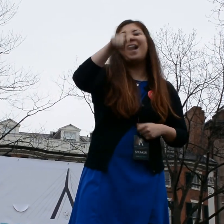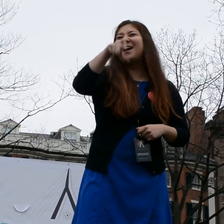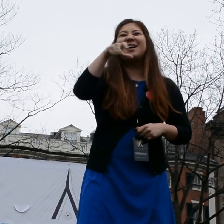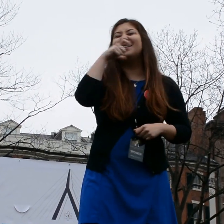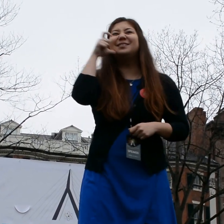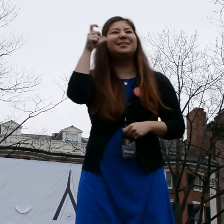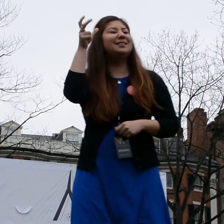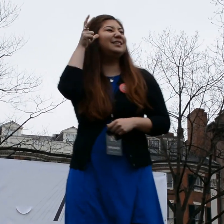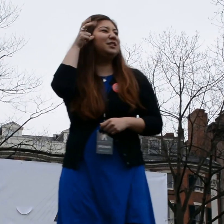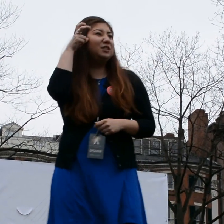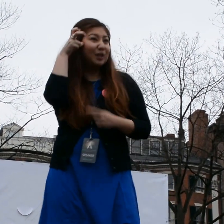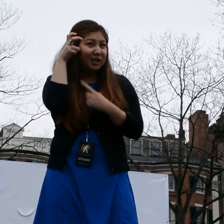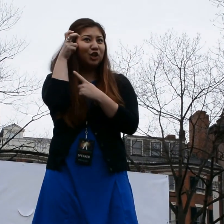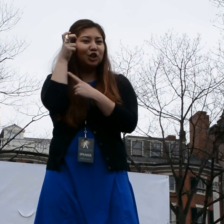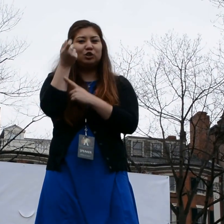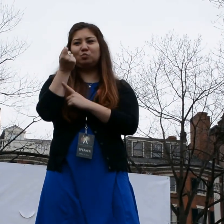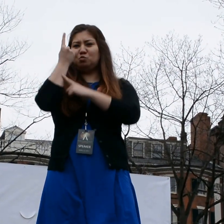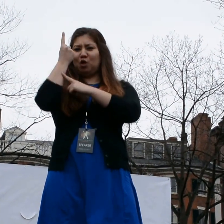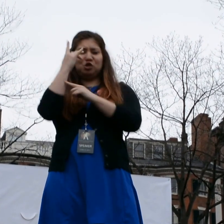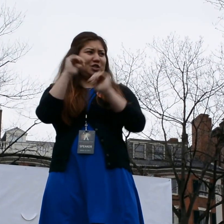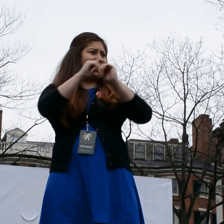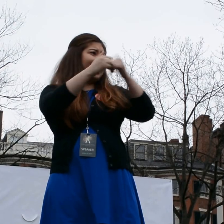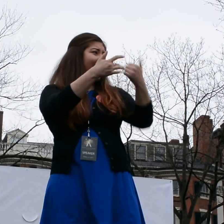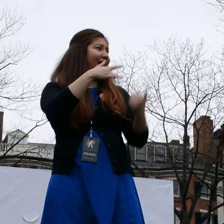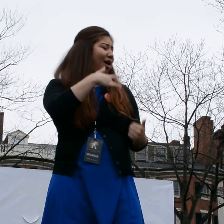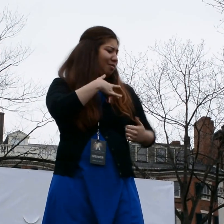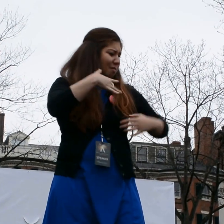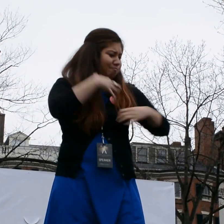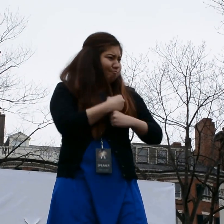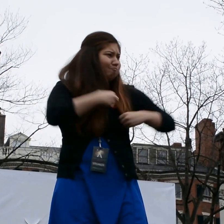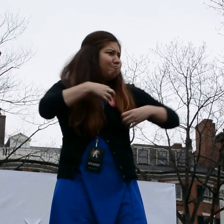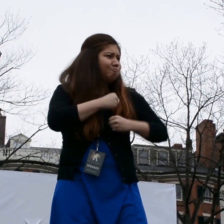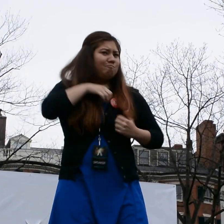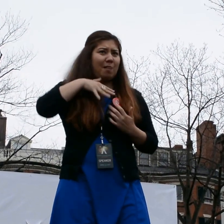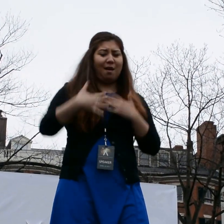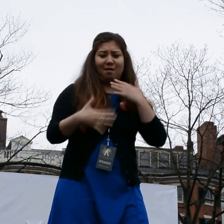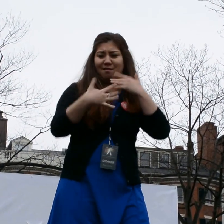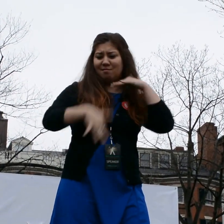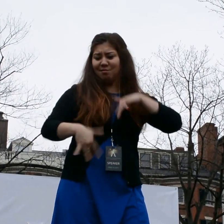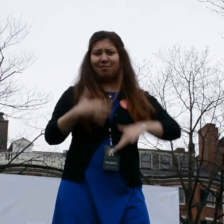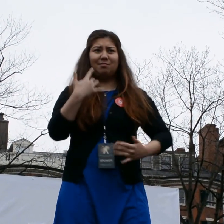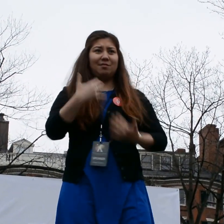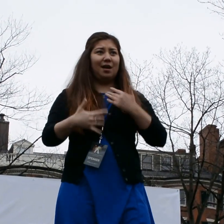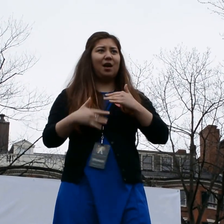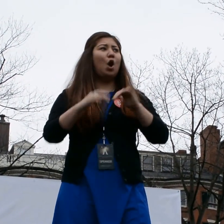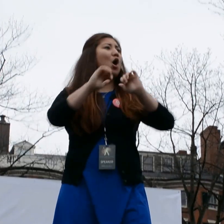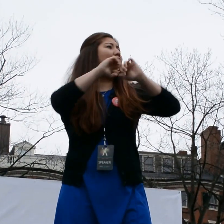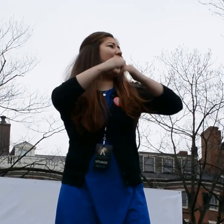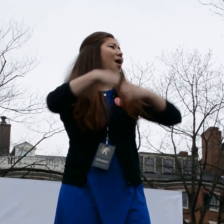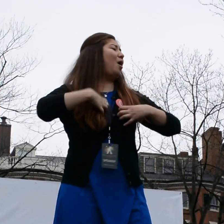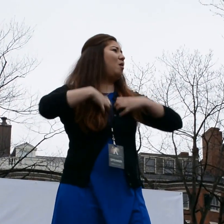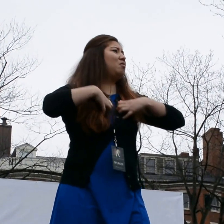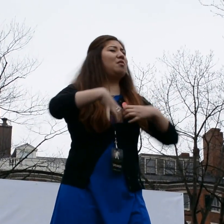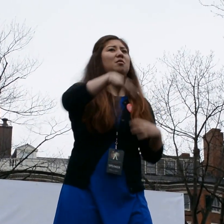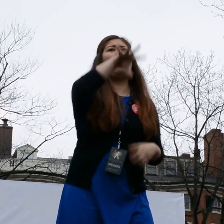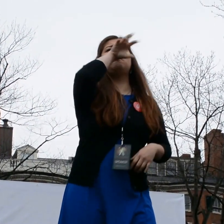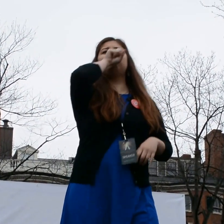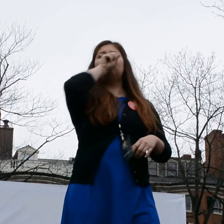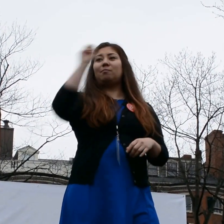I didn't need to hear to understand how the heart bumps blood to the rest of the body or how the lungs provide